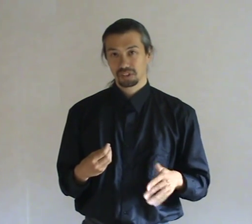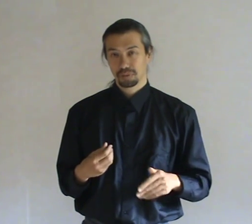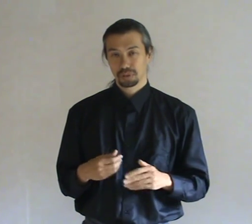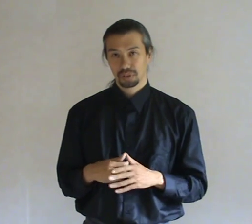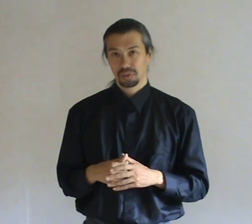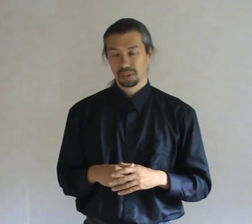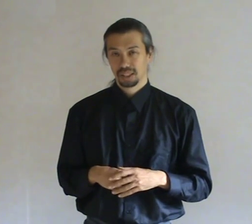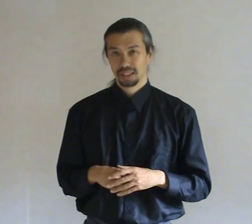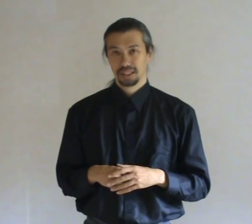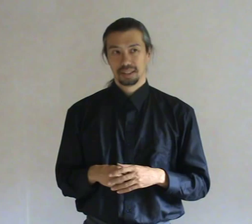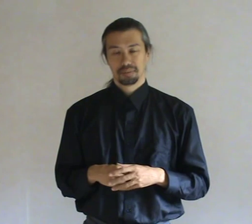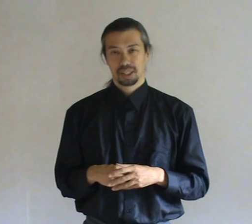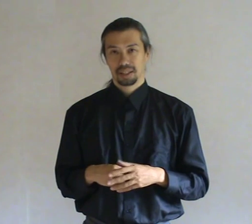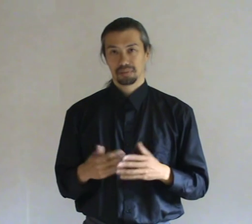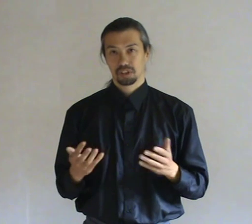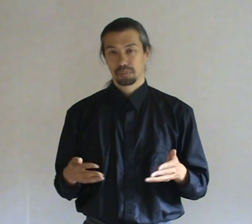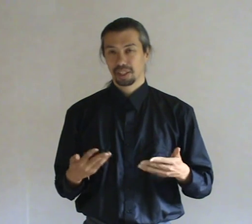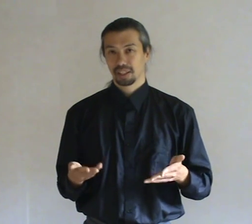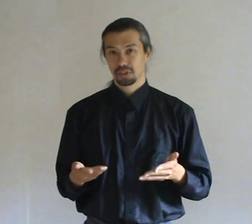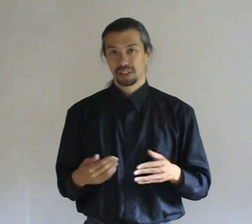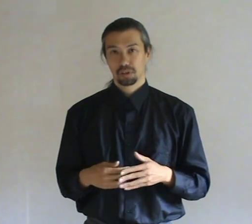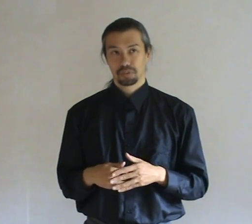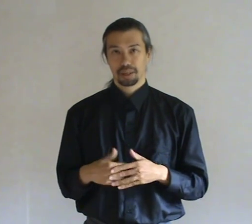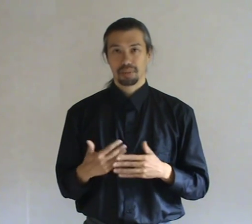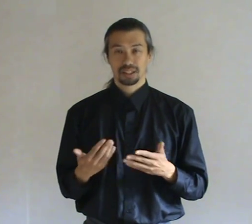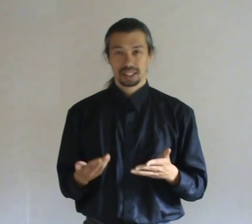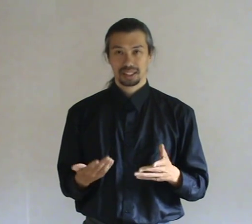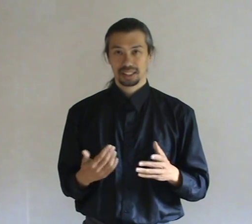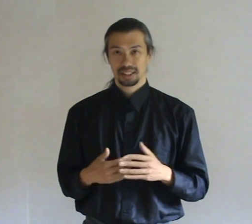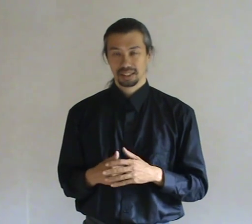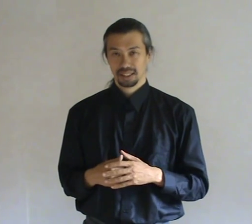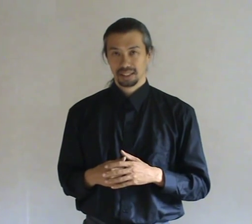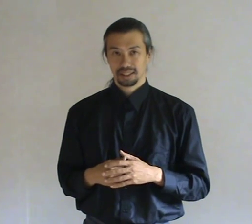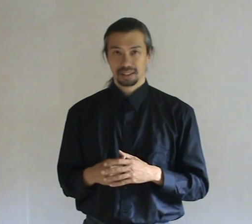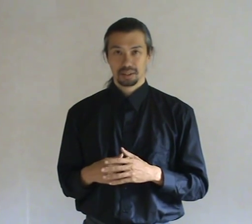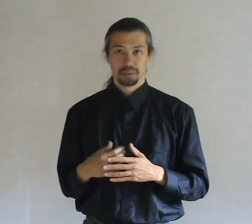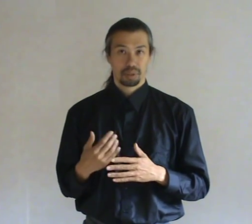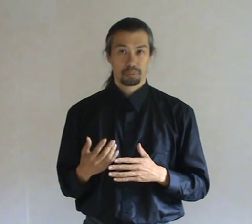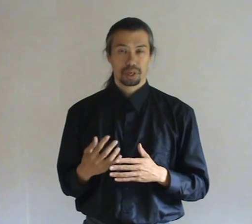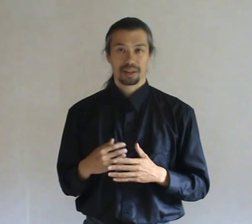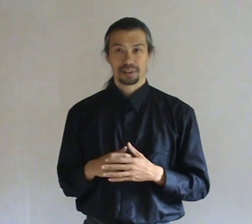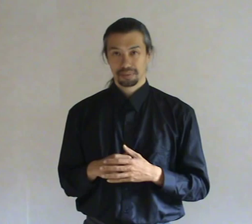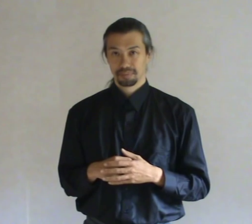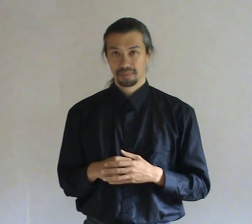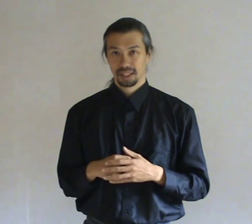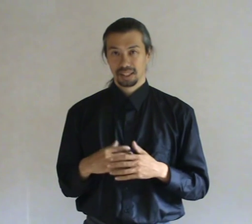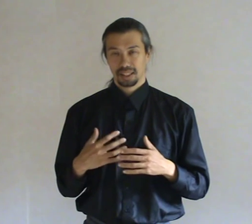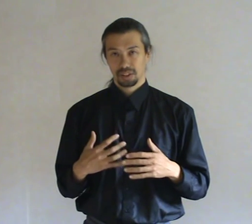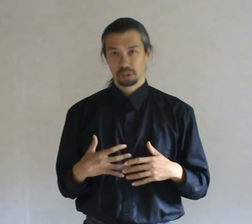self-control. By disciplining ourselves. By meditating. By prayer. By And this